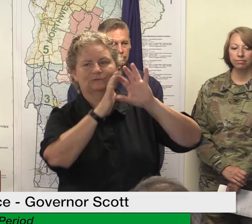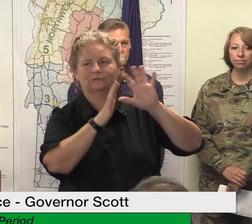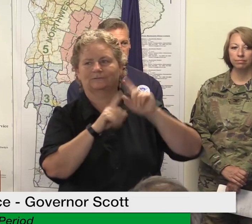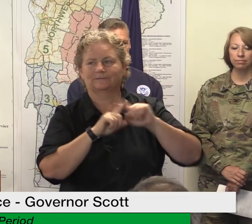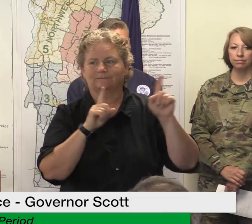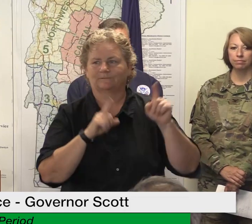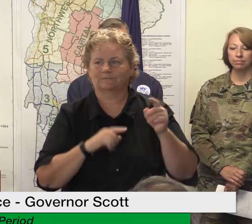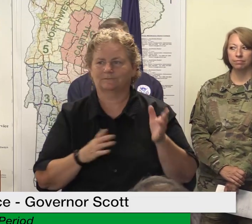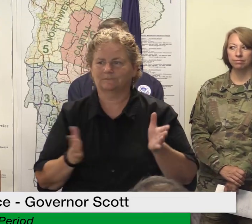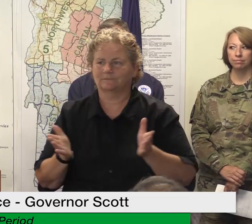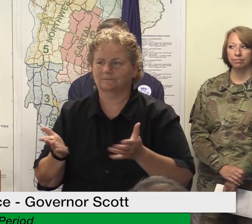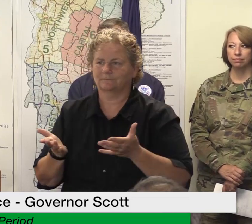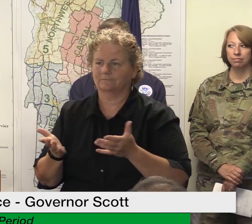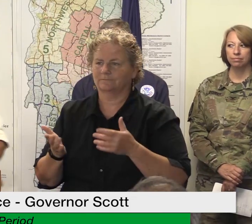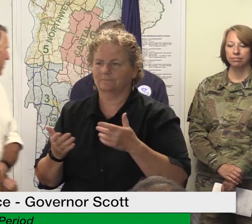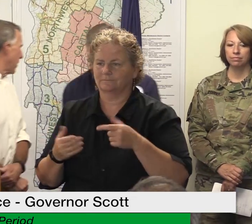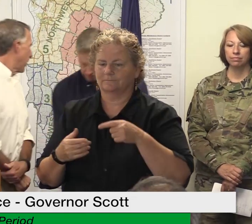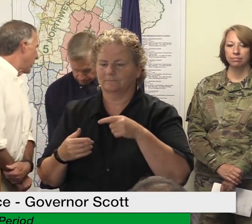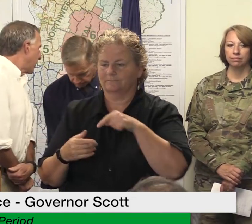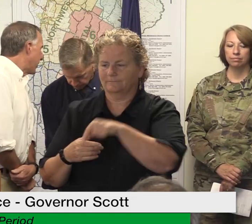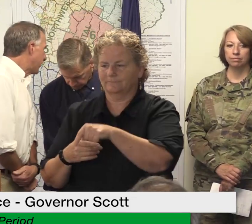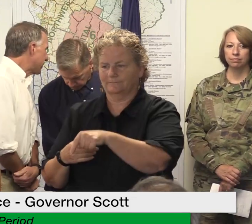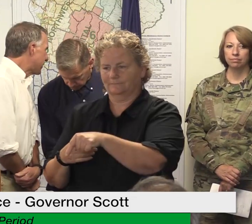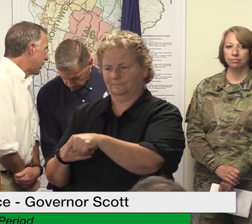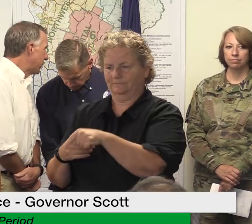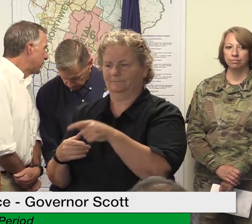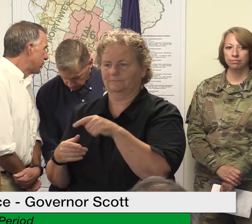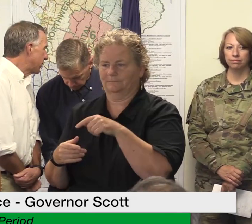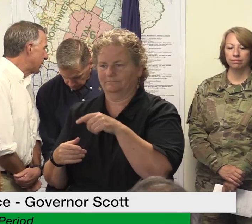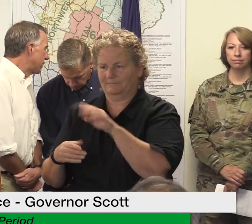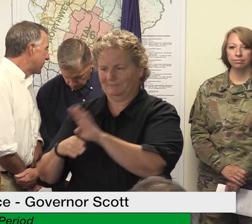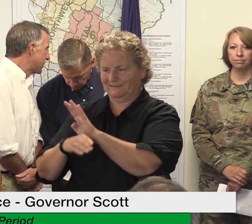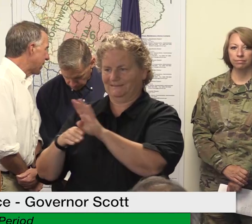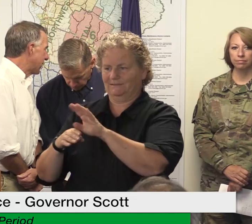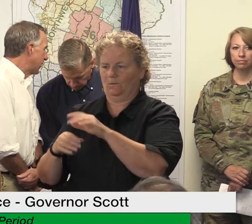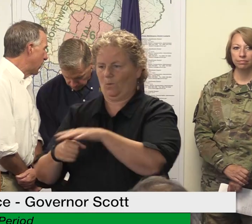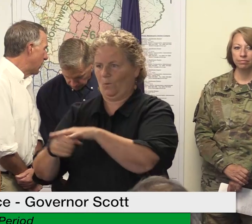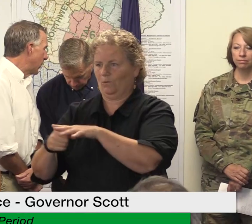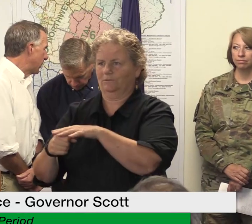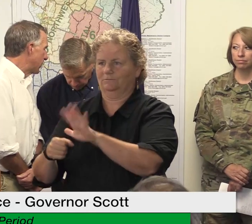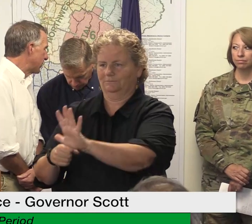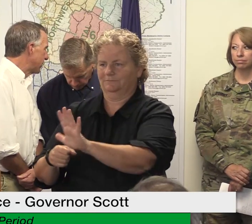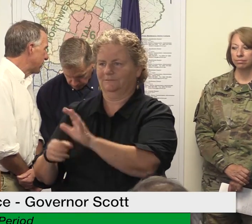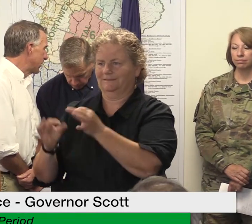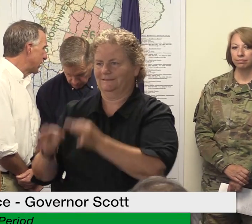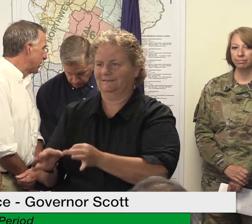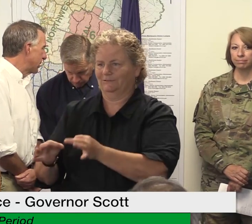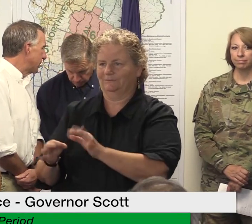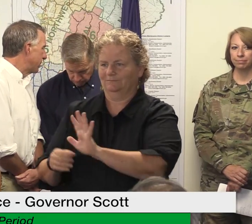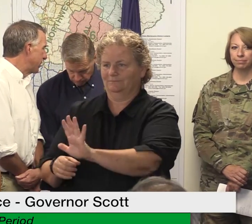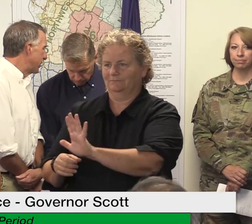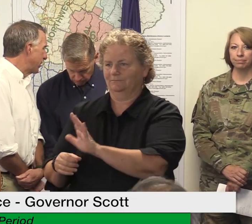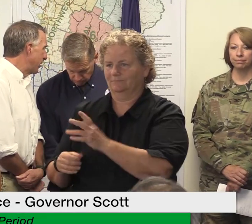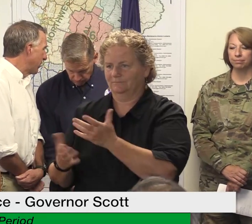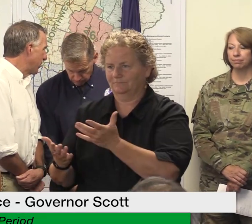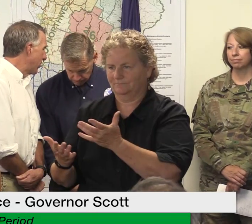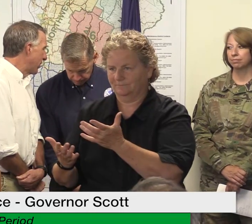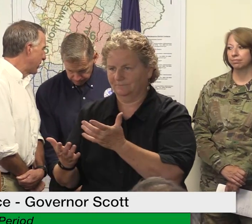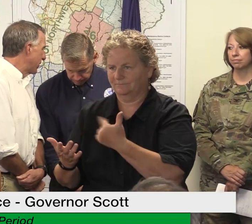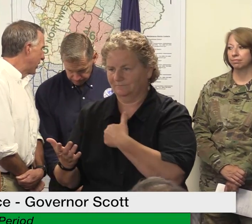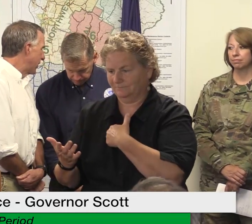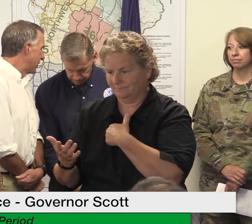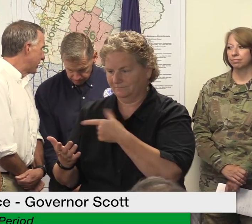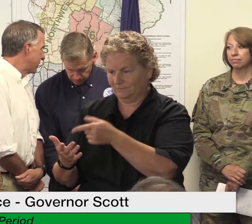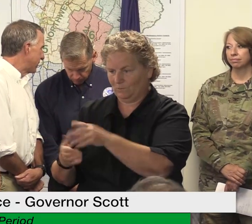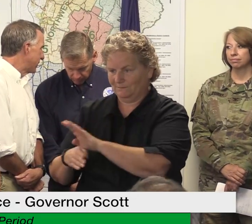them um but you know they they should make that decision knowing what they know now in terms of the programs that are available